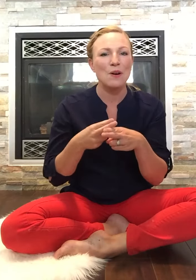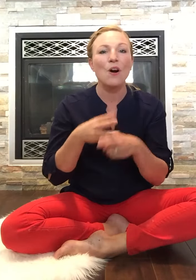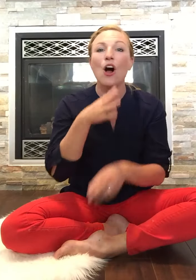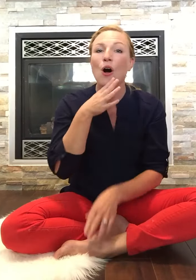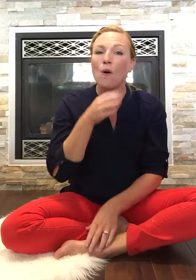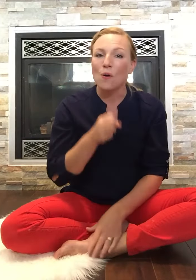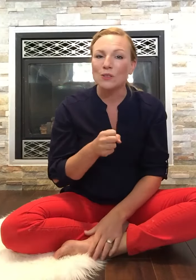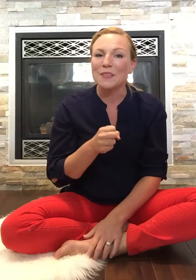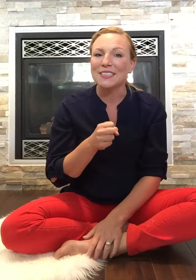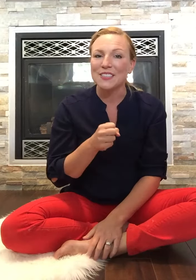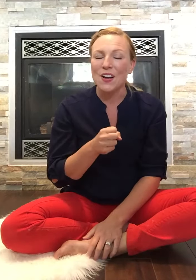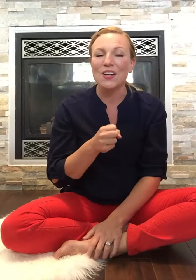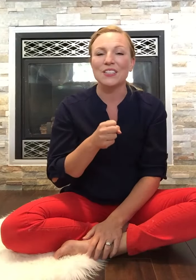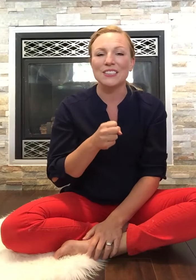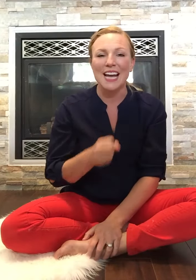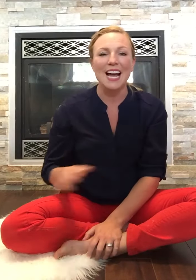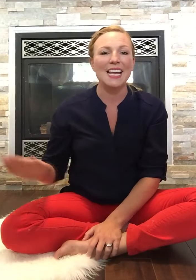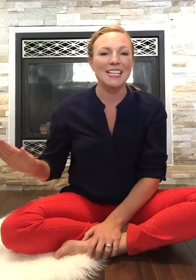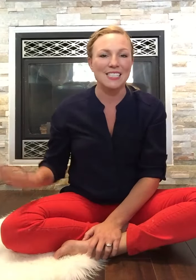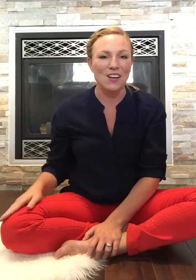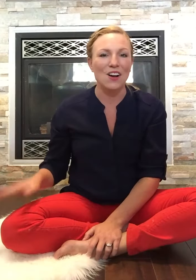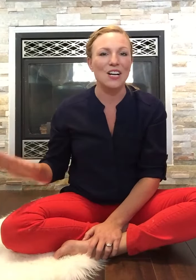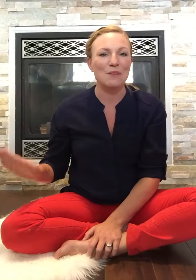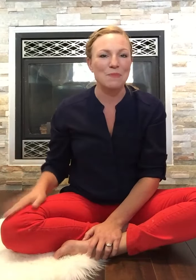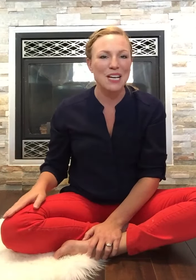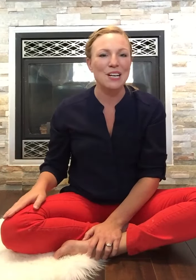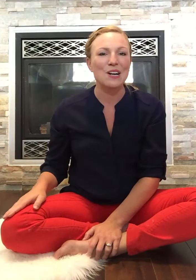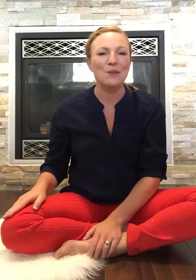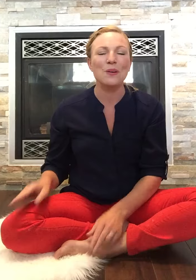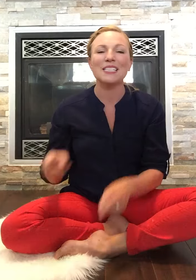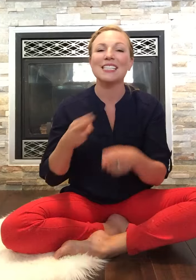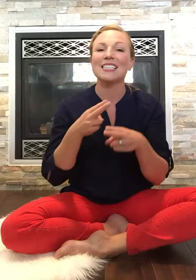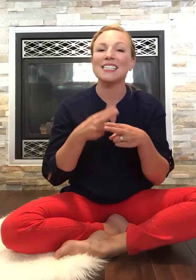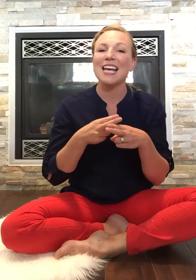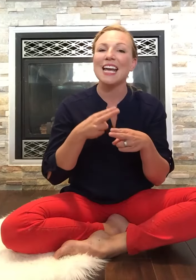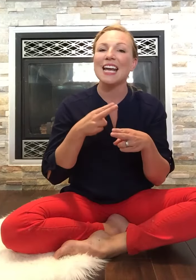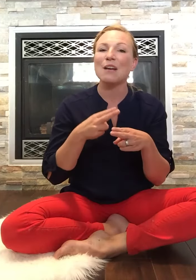Old MacDonald had a dog and bingo was his name.